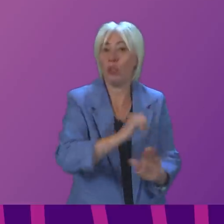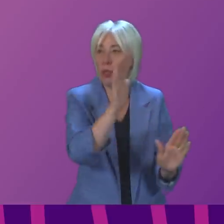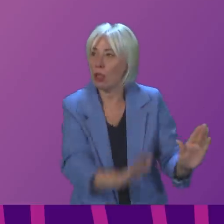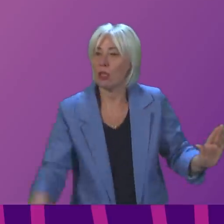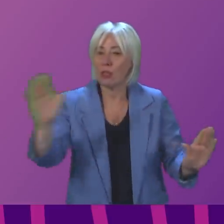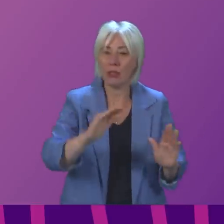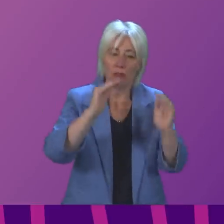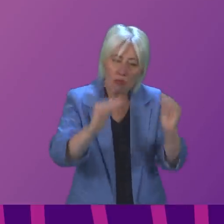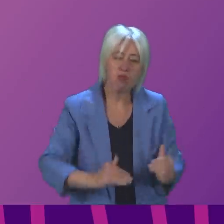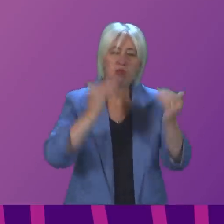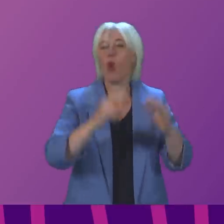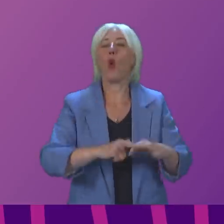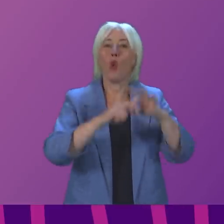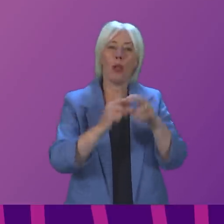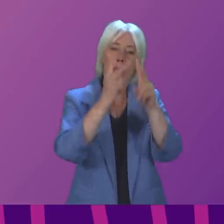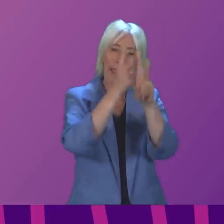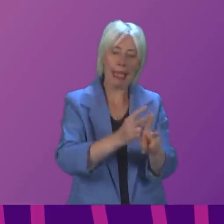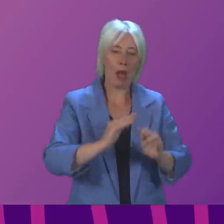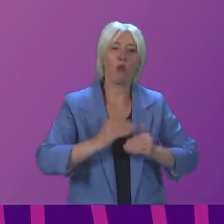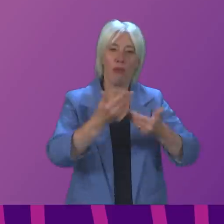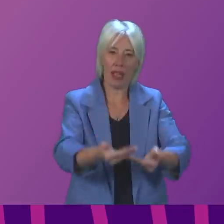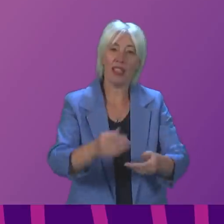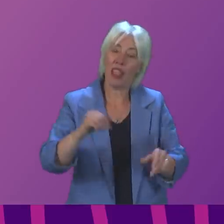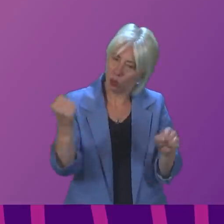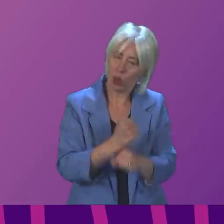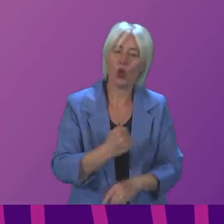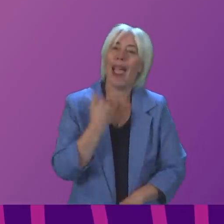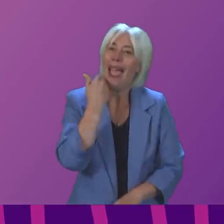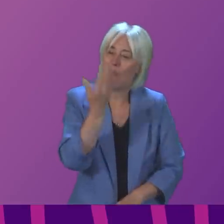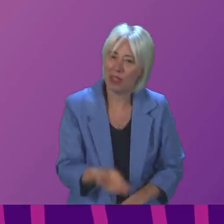high quality care is provided. And that's what we do every day.